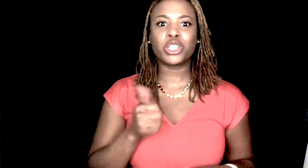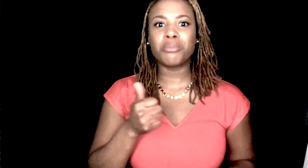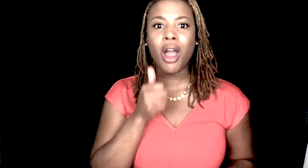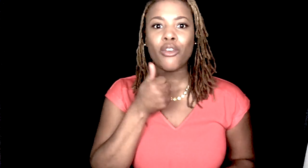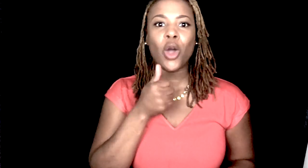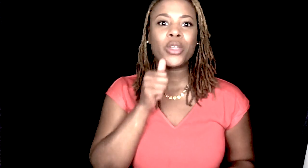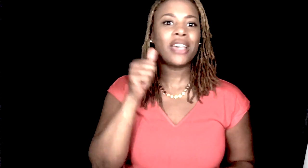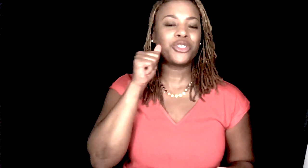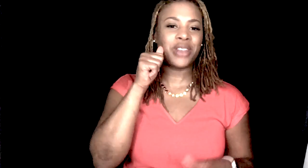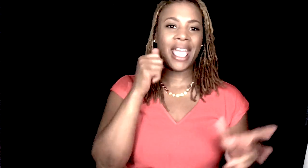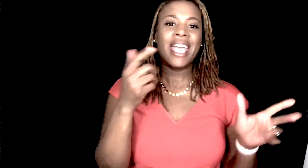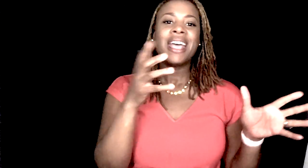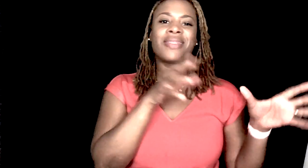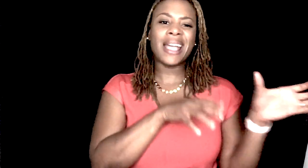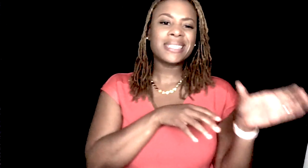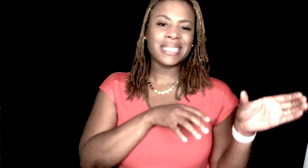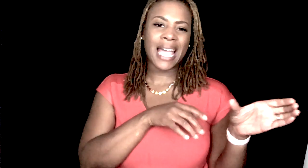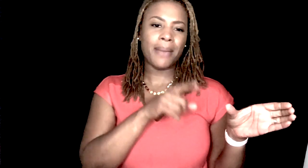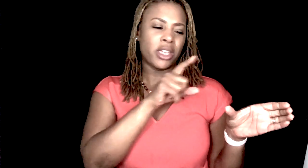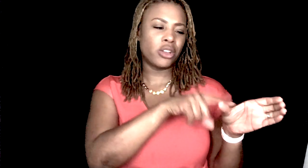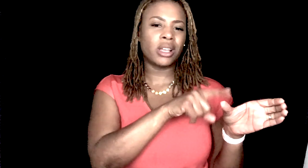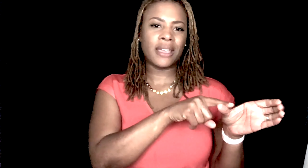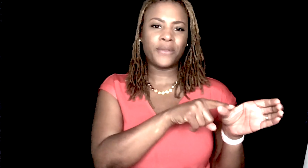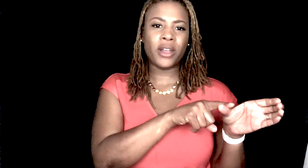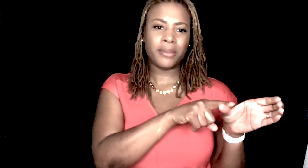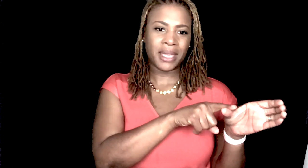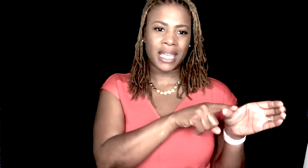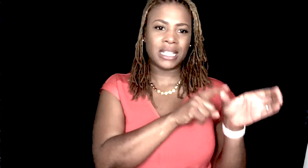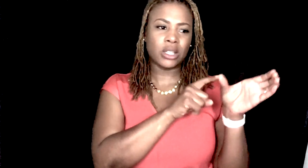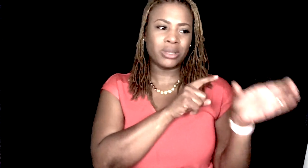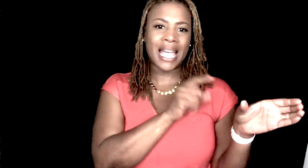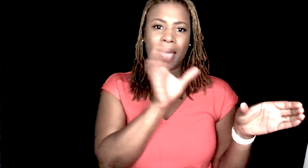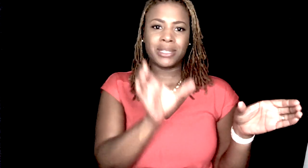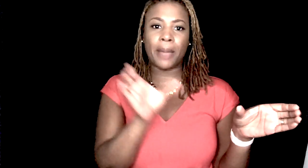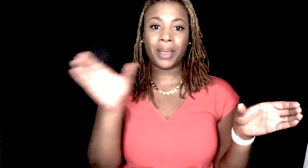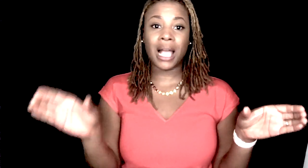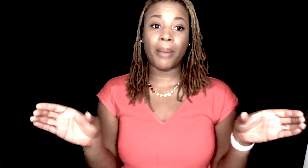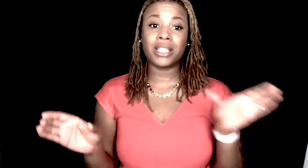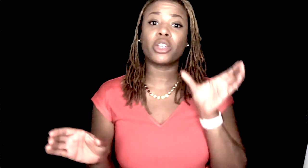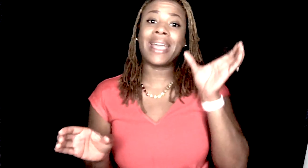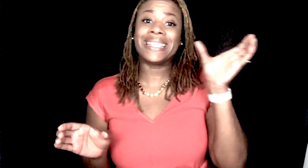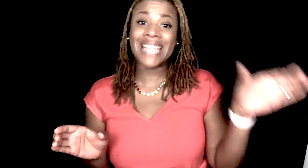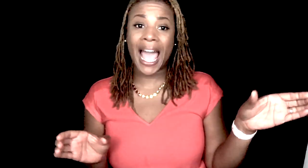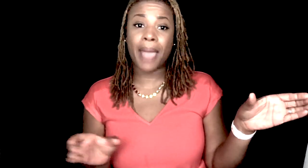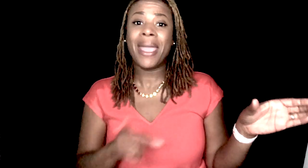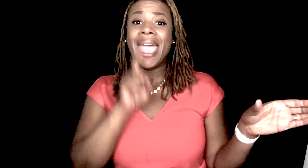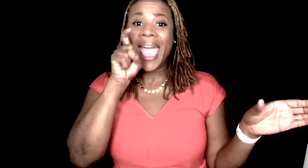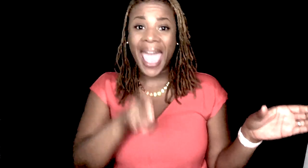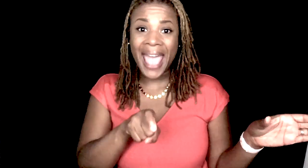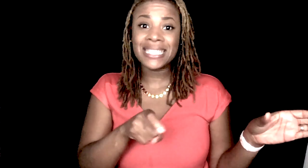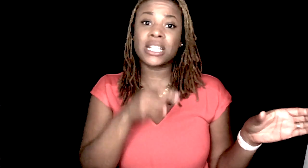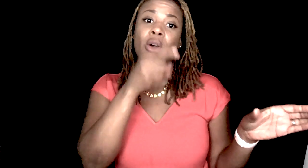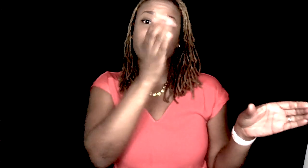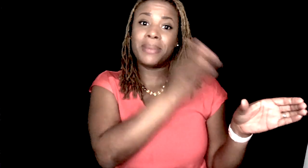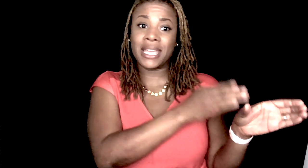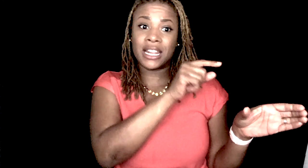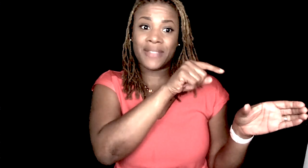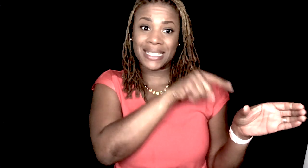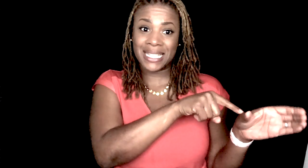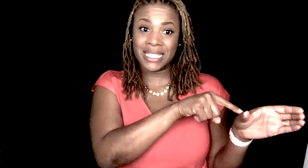tomorrow, yesterday. That's the time that you're looking for at the beginning. So, time, topic, comment. So, that time has to go at the beginning of that sentence